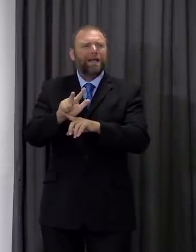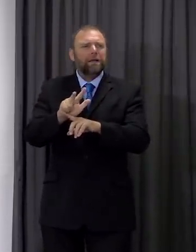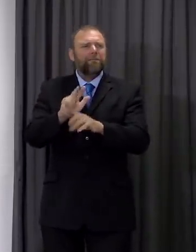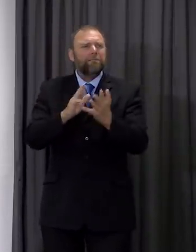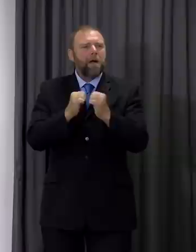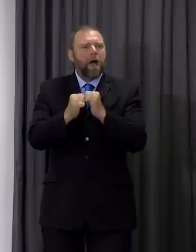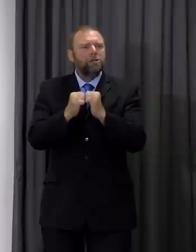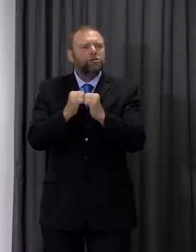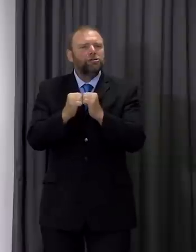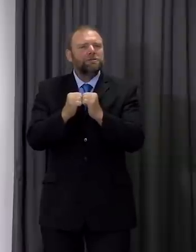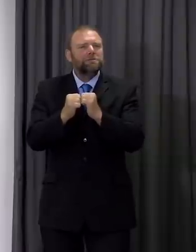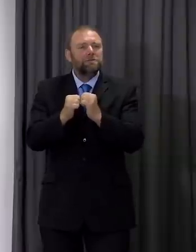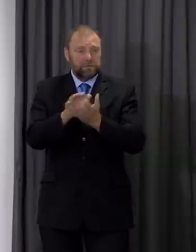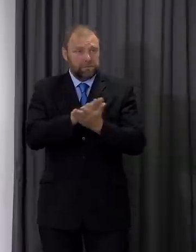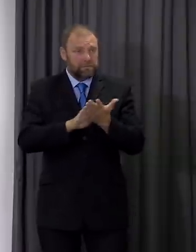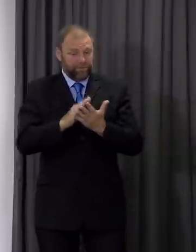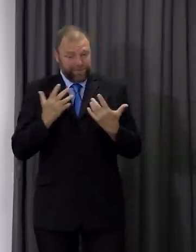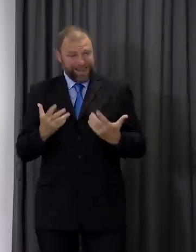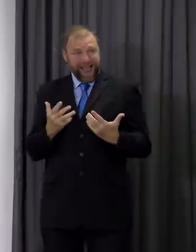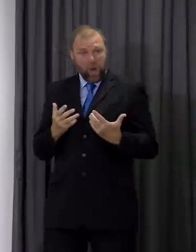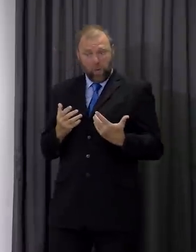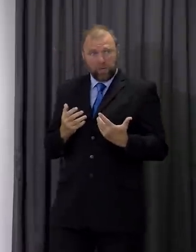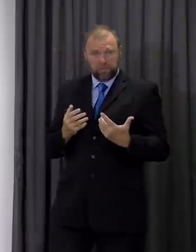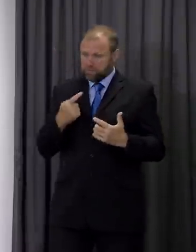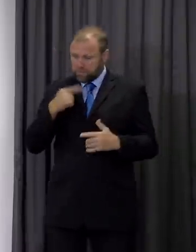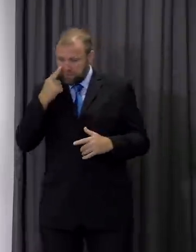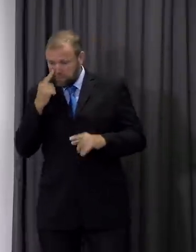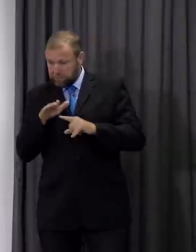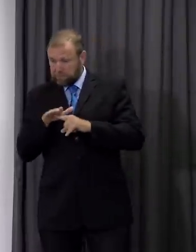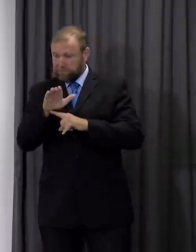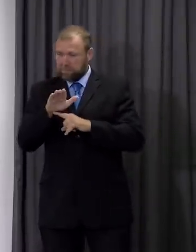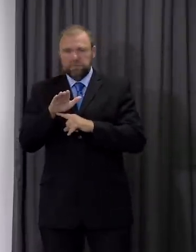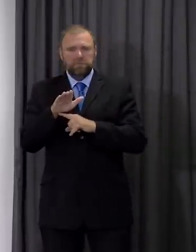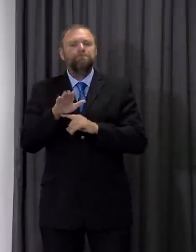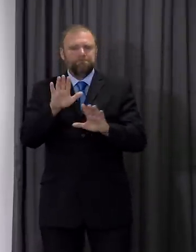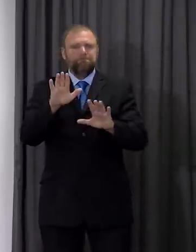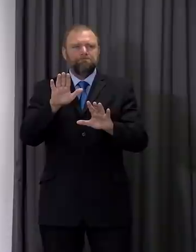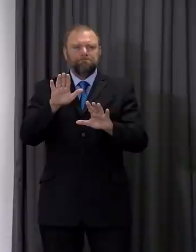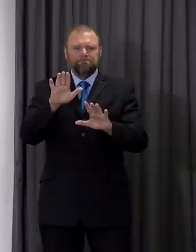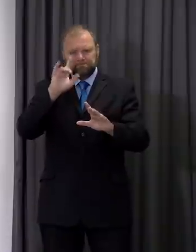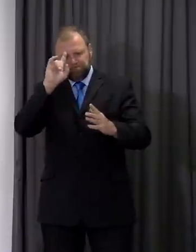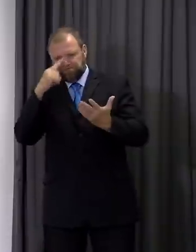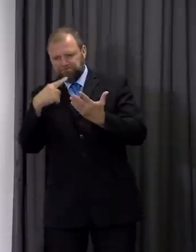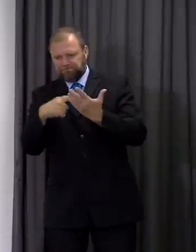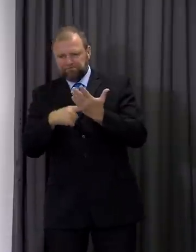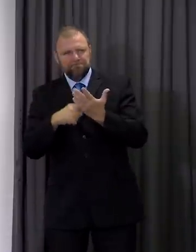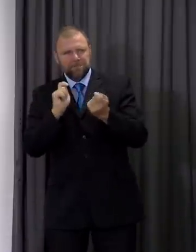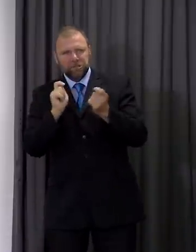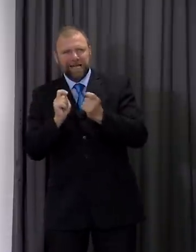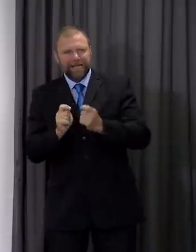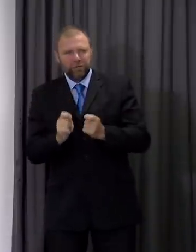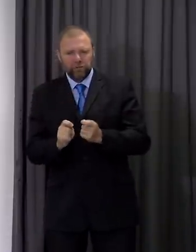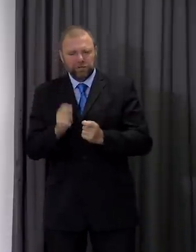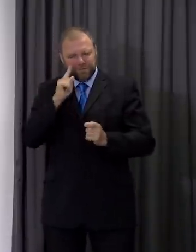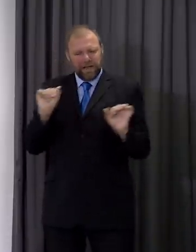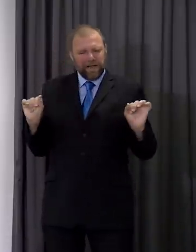resolve some of the challenges we have, which is why the appeal to people to reconsider the choices we're making, who we're seeing, how many people we're seeing,